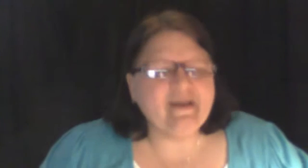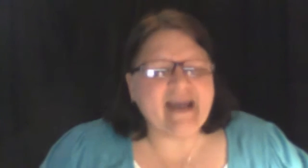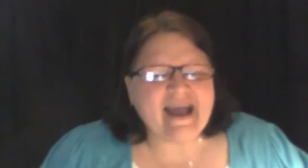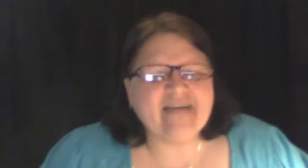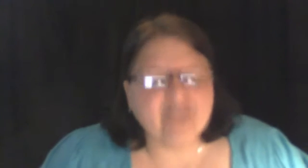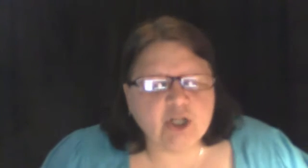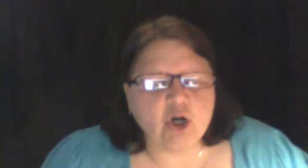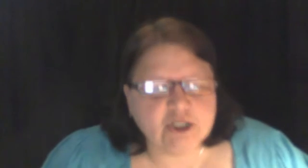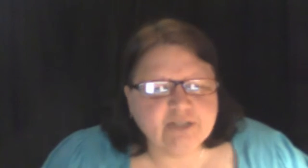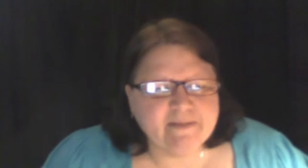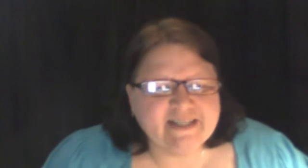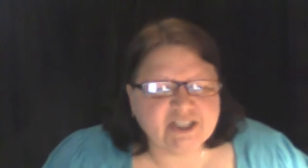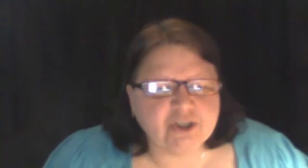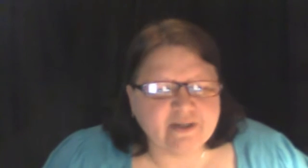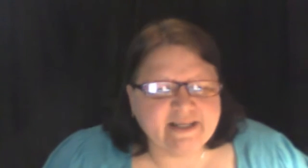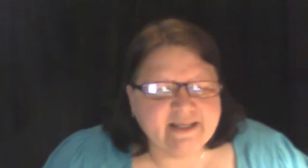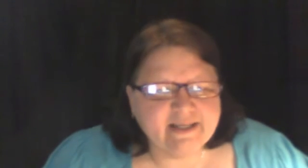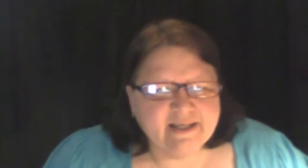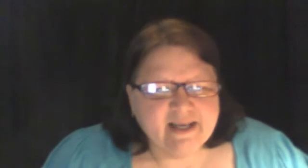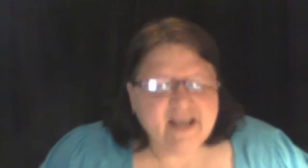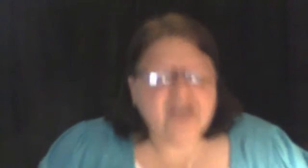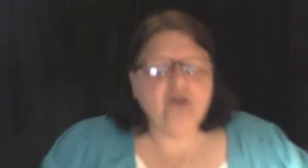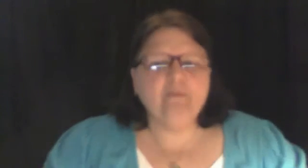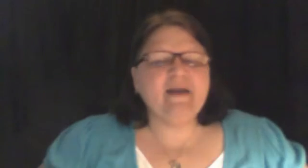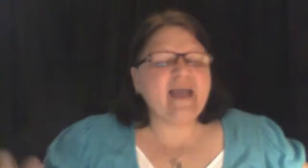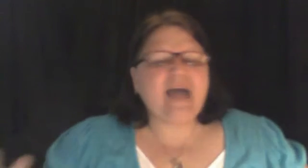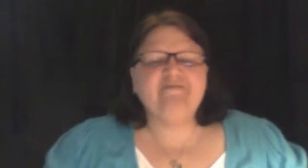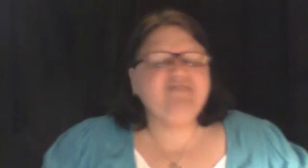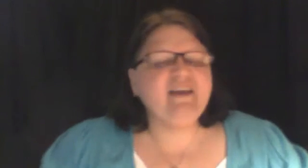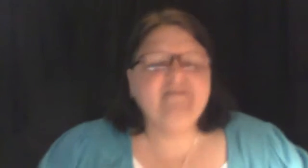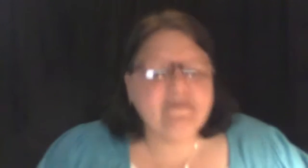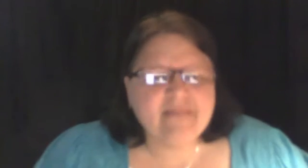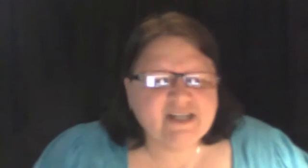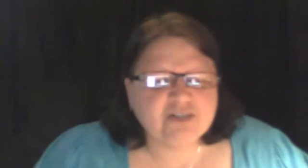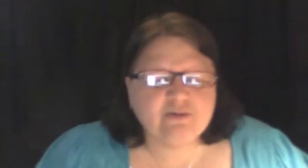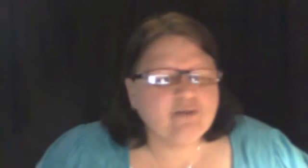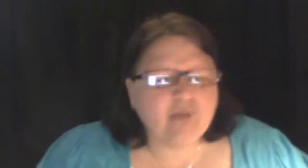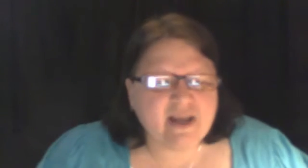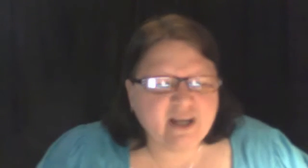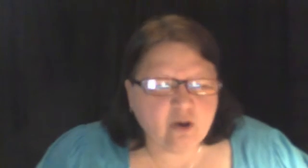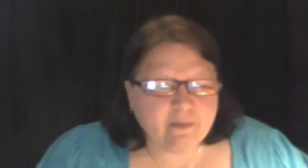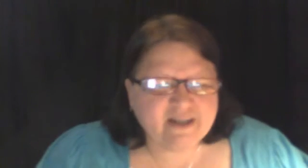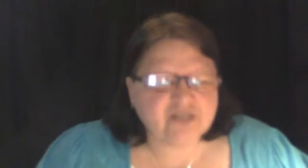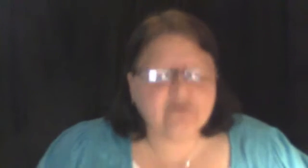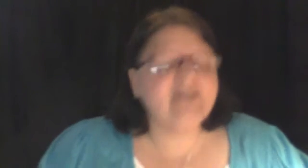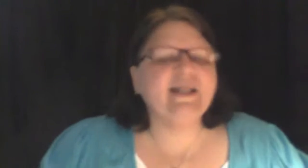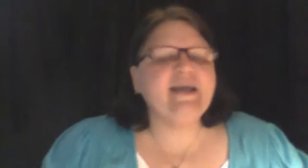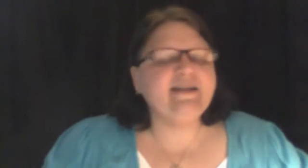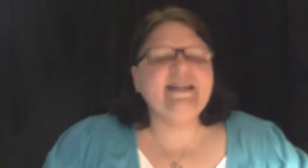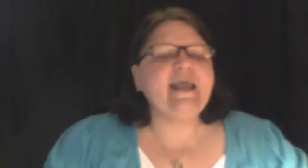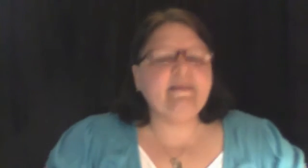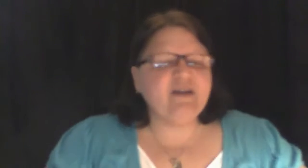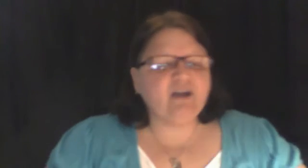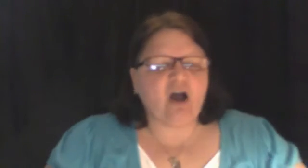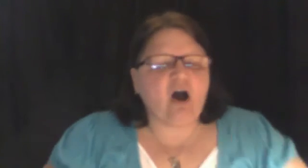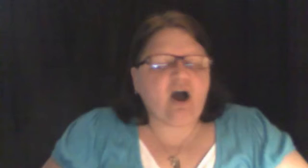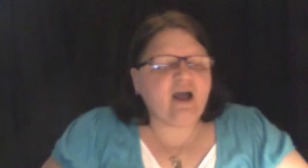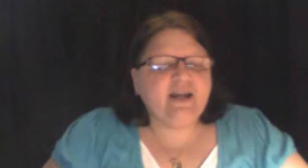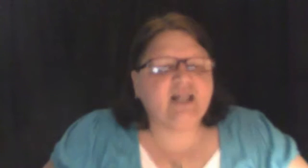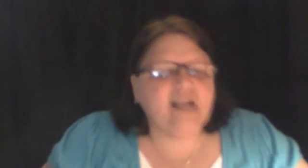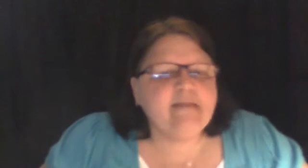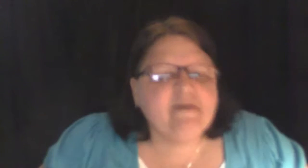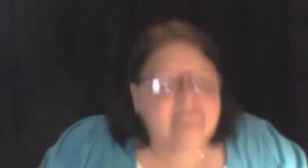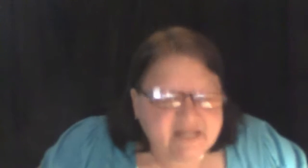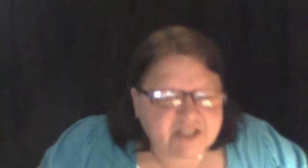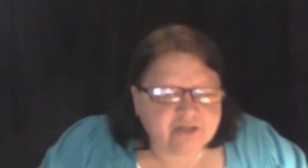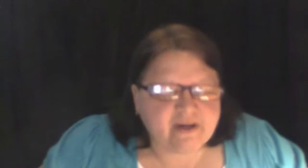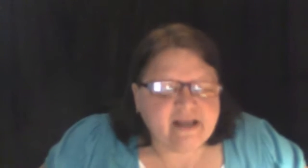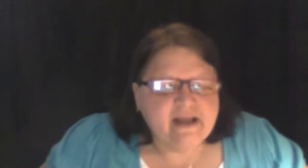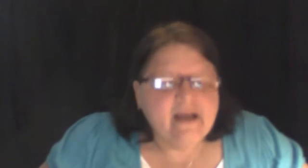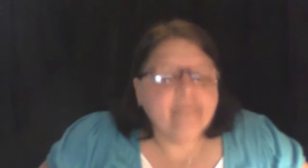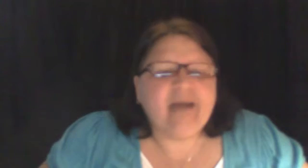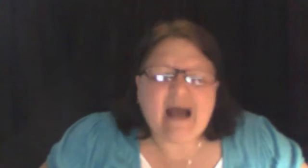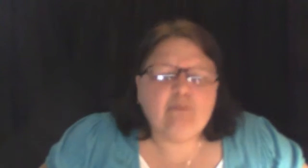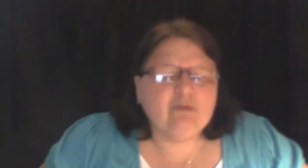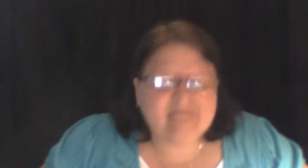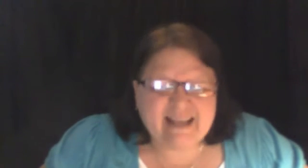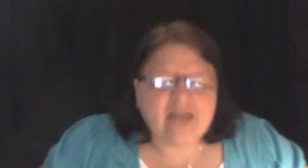may have a large ministry. You may have TV ministry, radio ministry, name it and claim it ministry. But I will tell